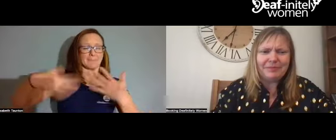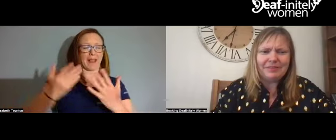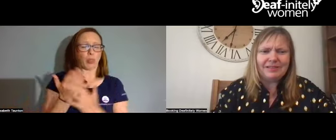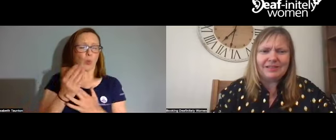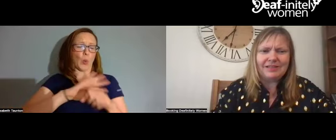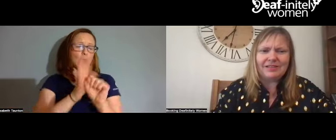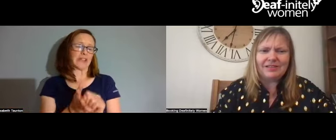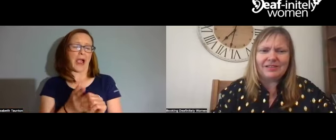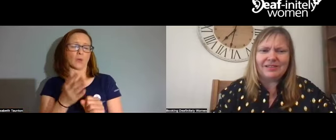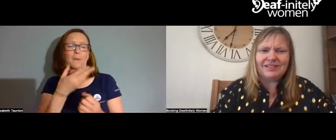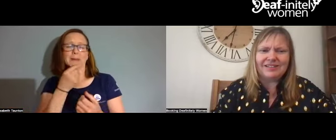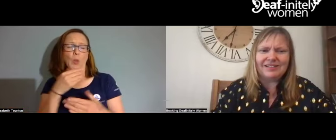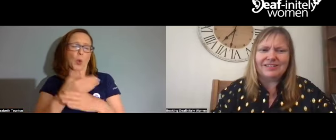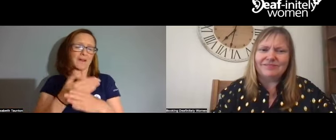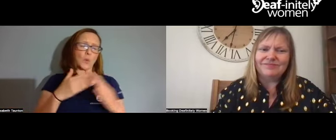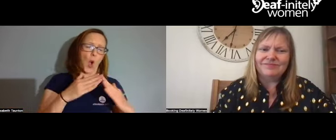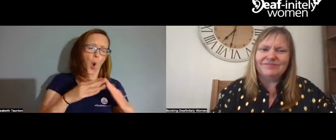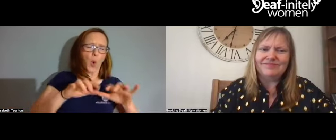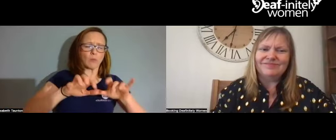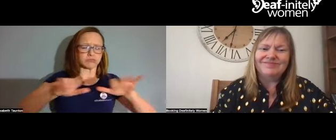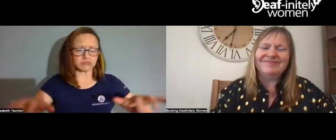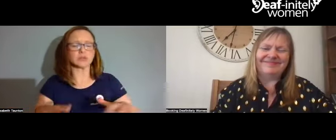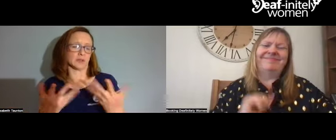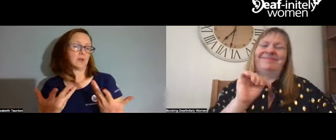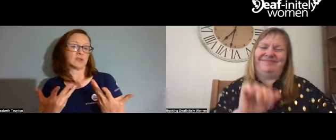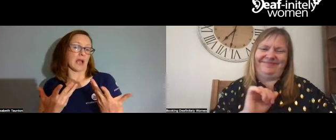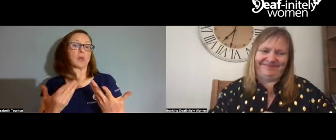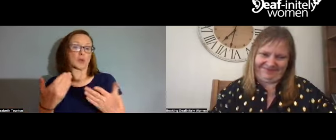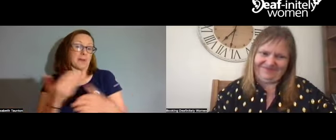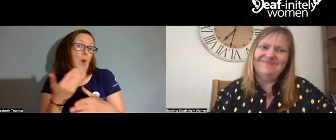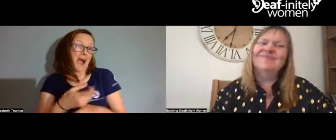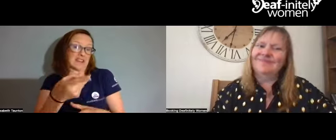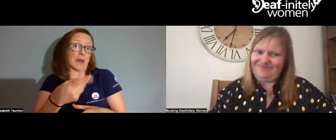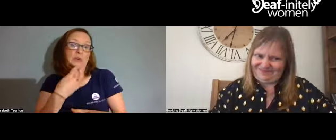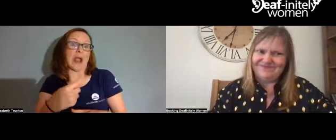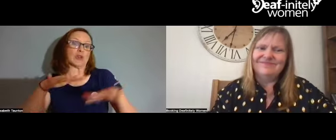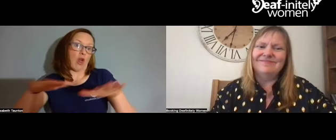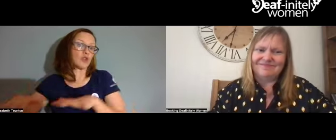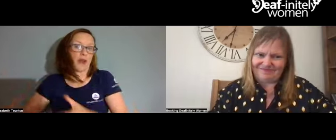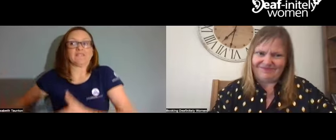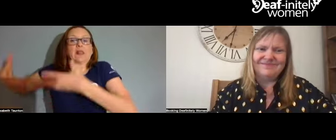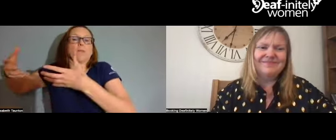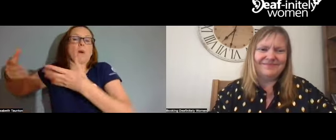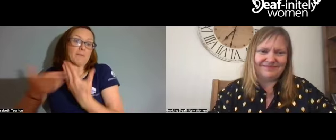The lower back pain through the lockdown as well, when people working on a computer. So it could be both.